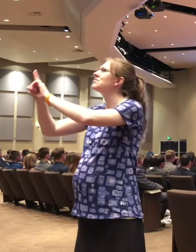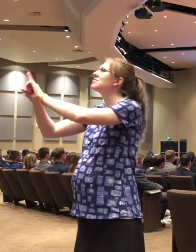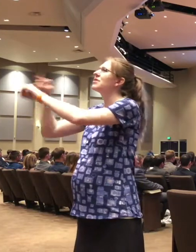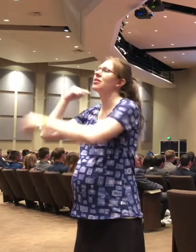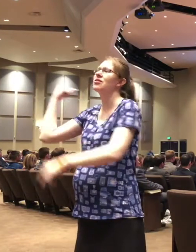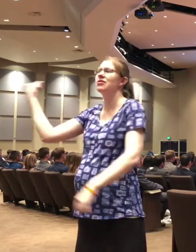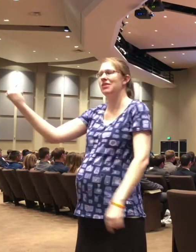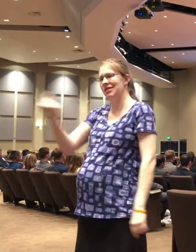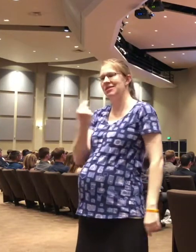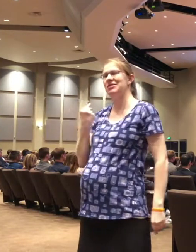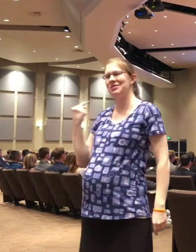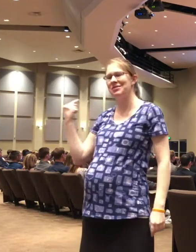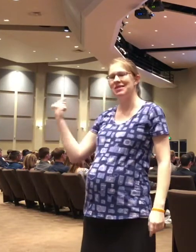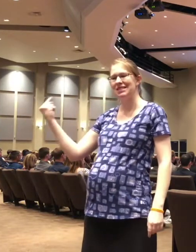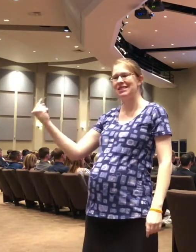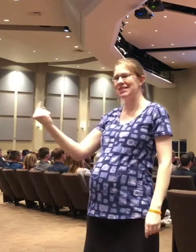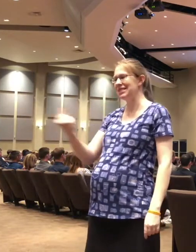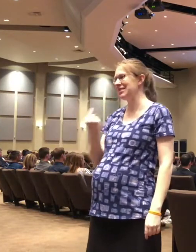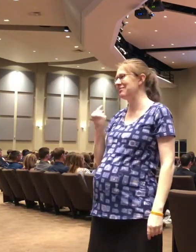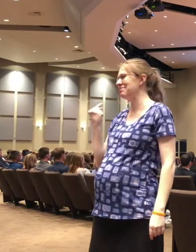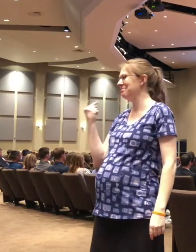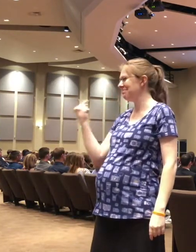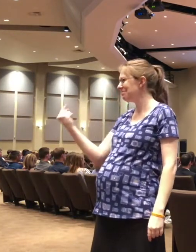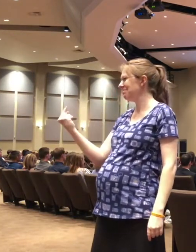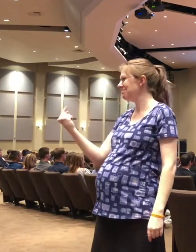the day is the